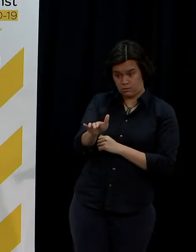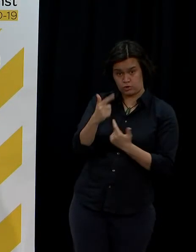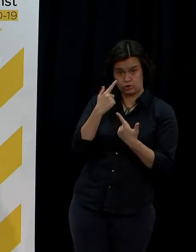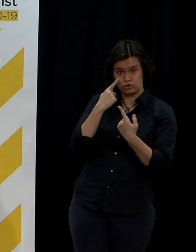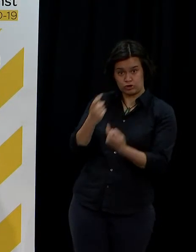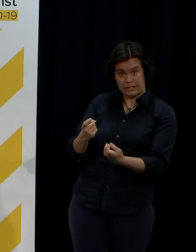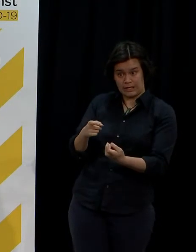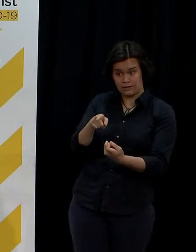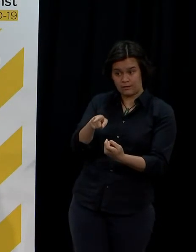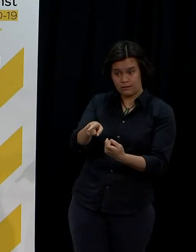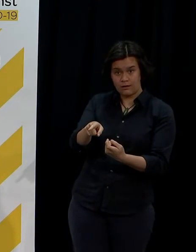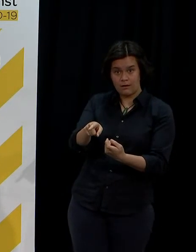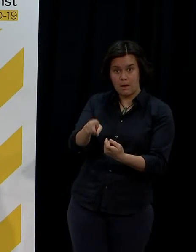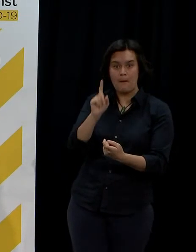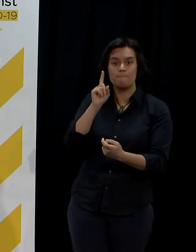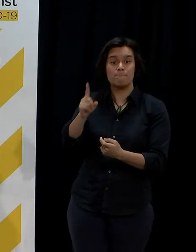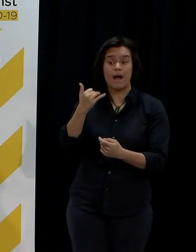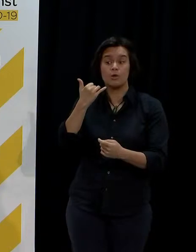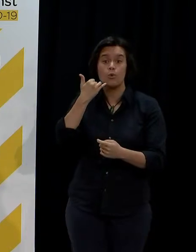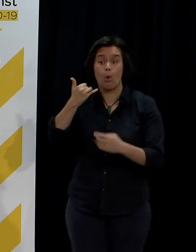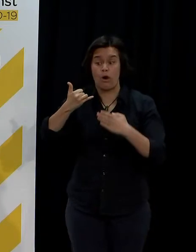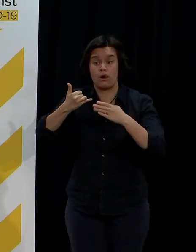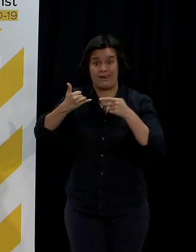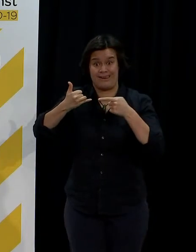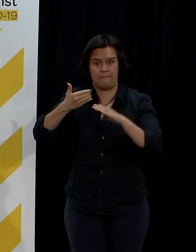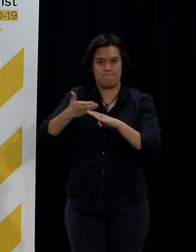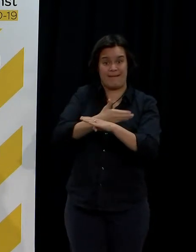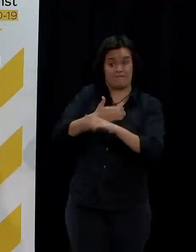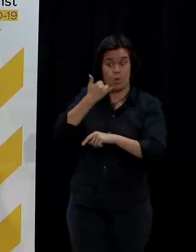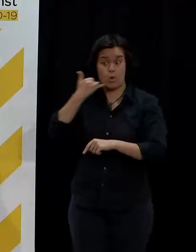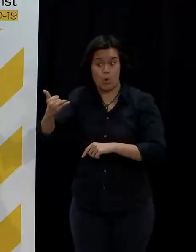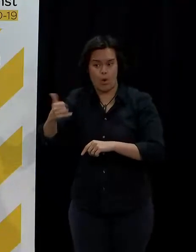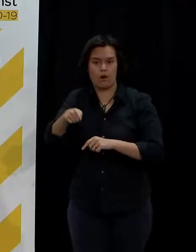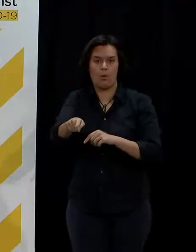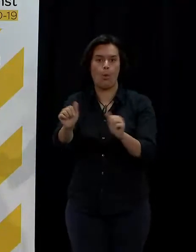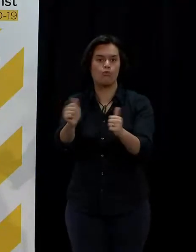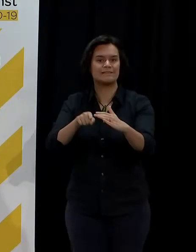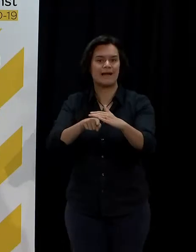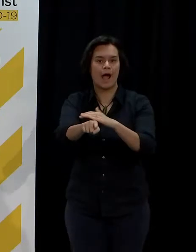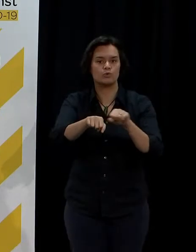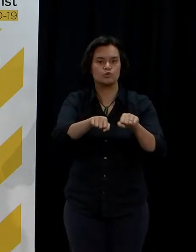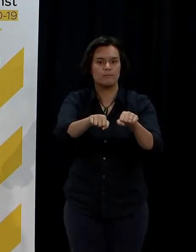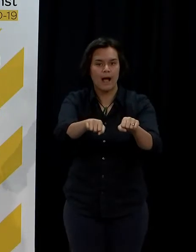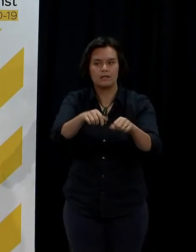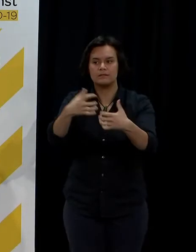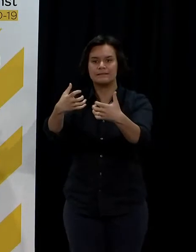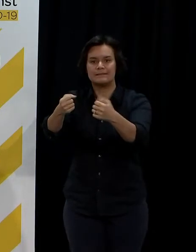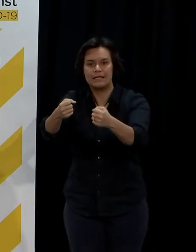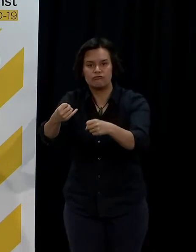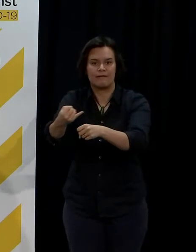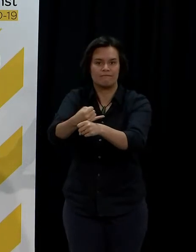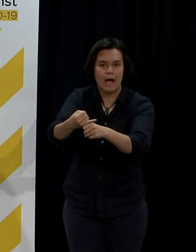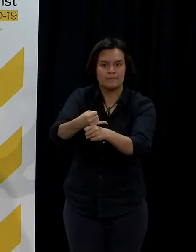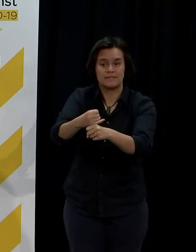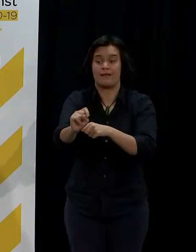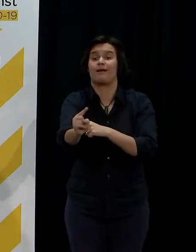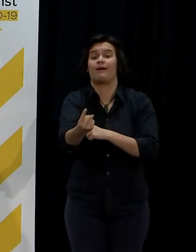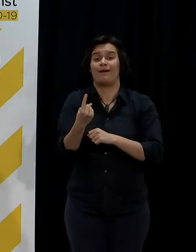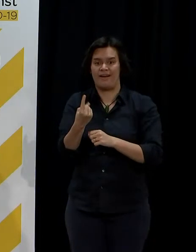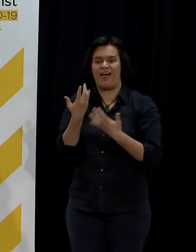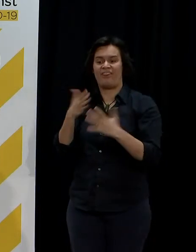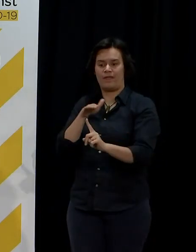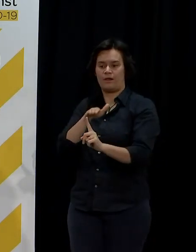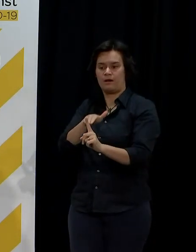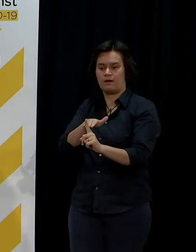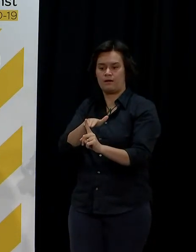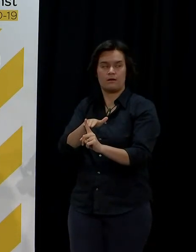visits to a supermarket or may have already gone to work before they were advised. So that's the difference. But we are drilling into some of those